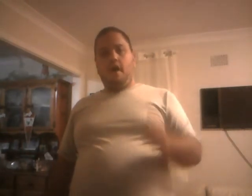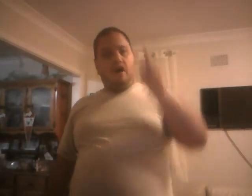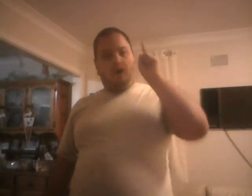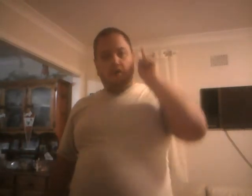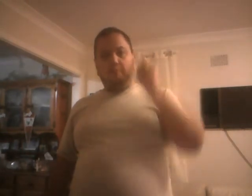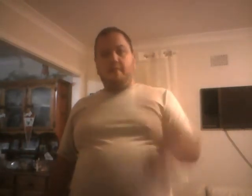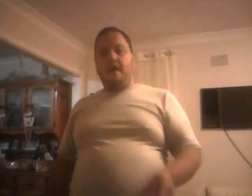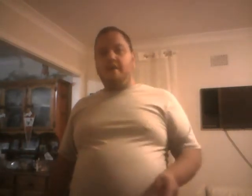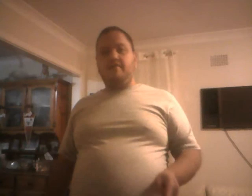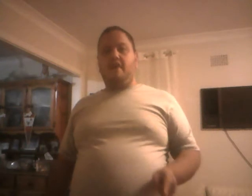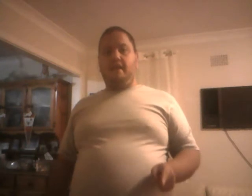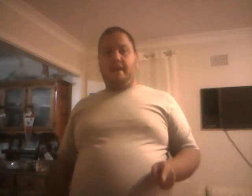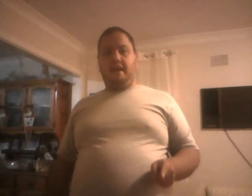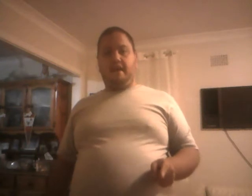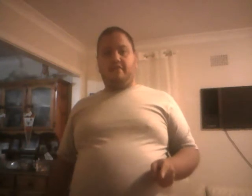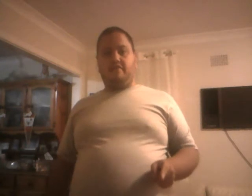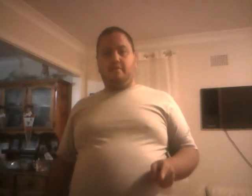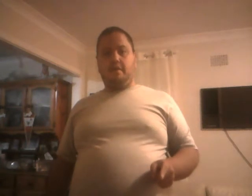or the mayor's only illegitimate